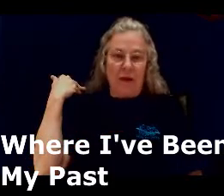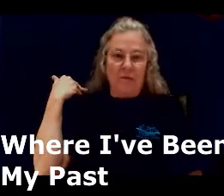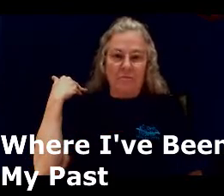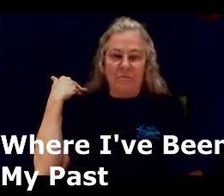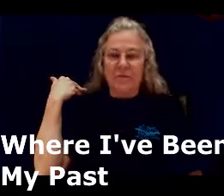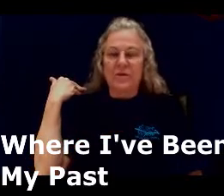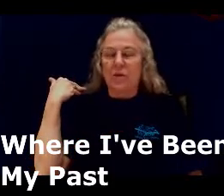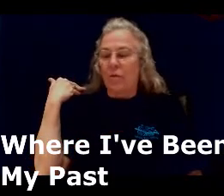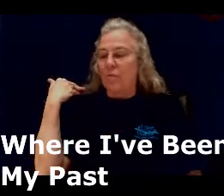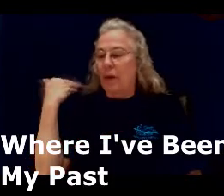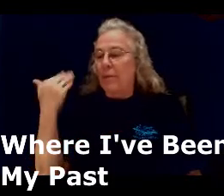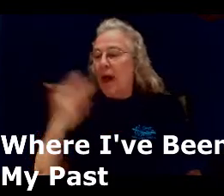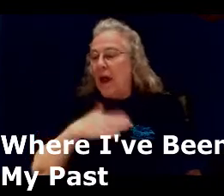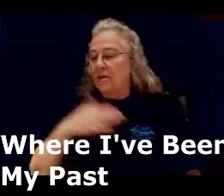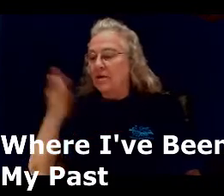been. So, my past.